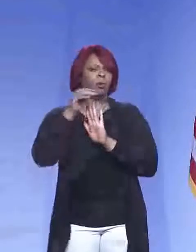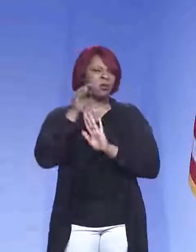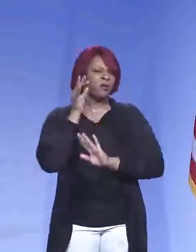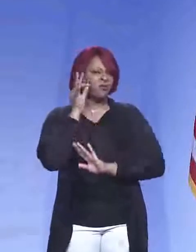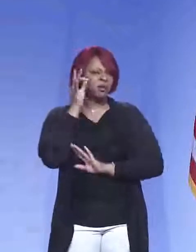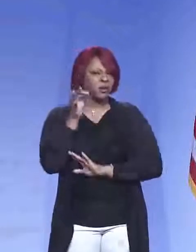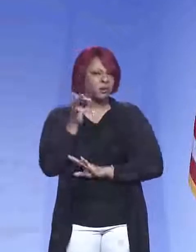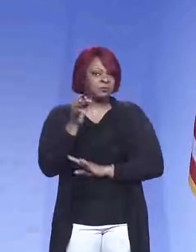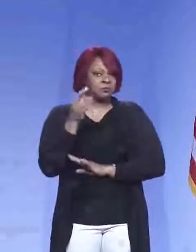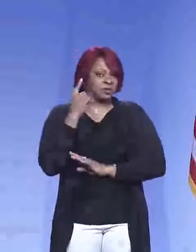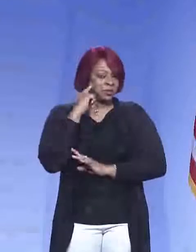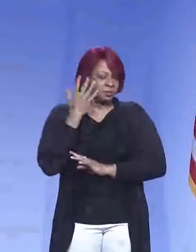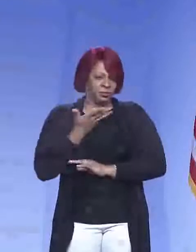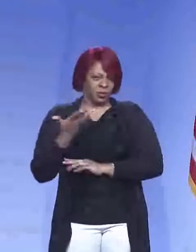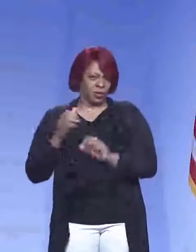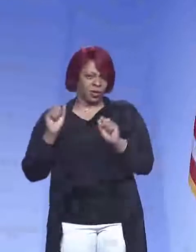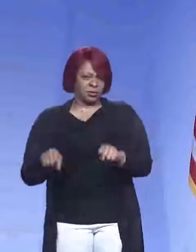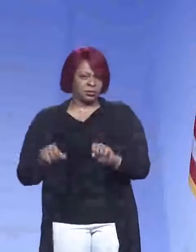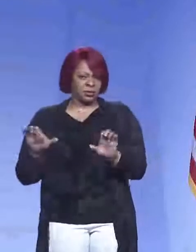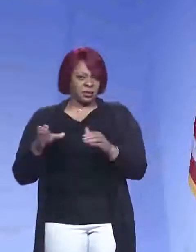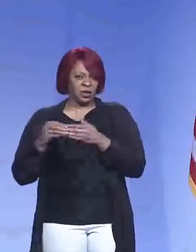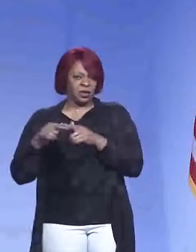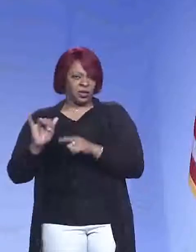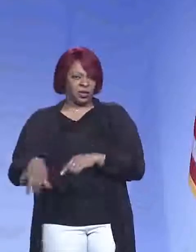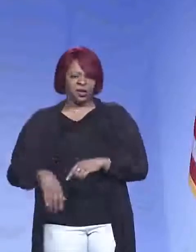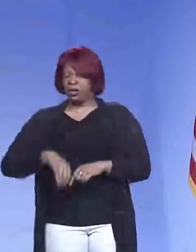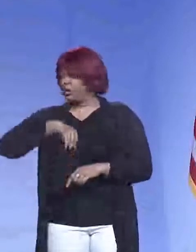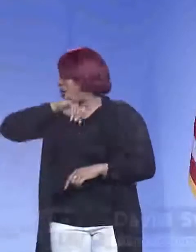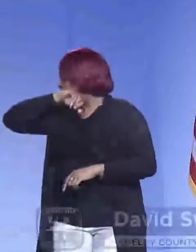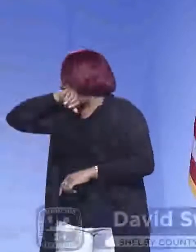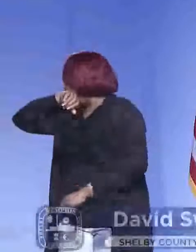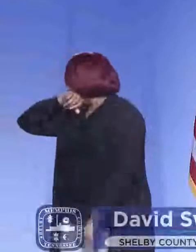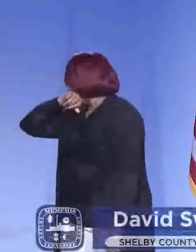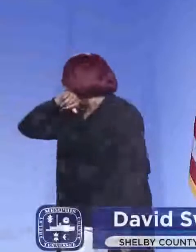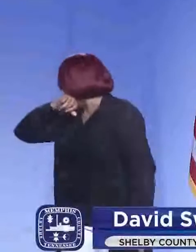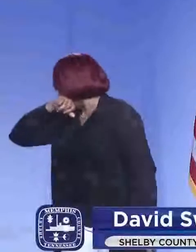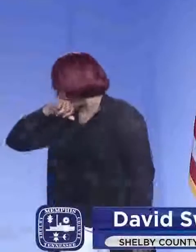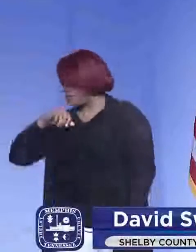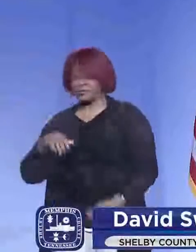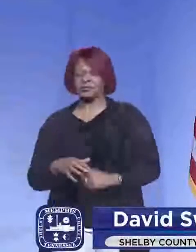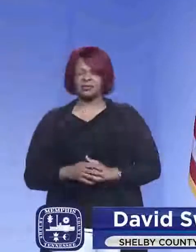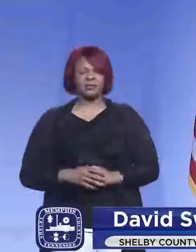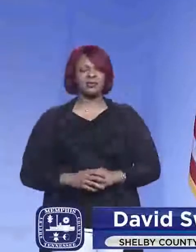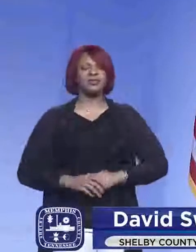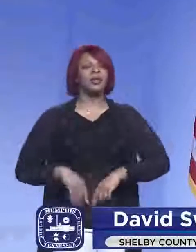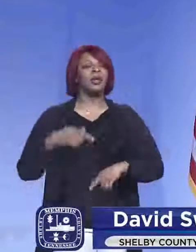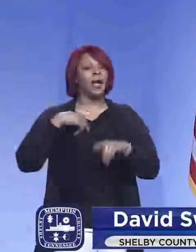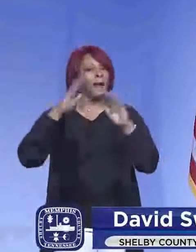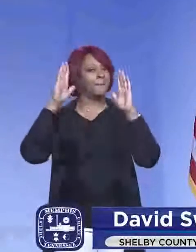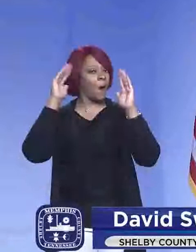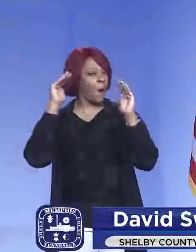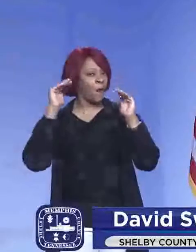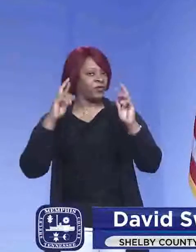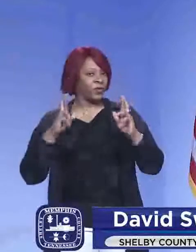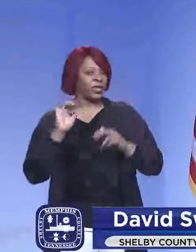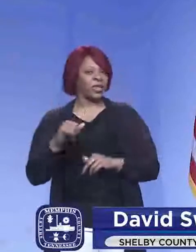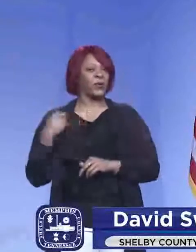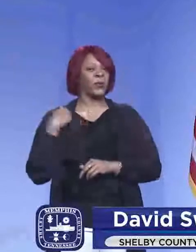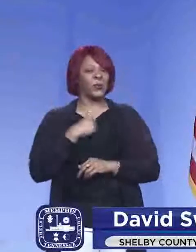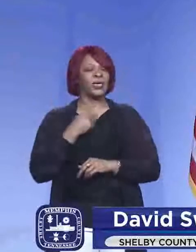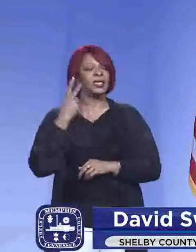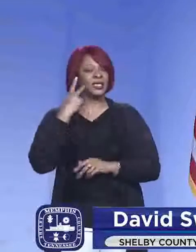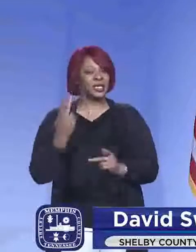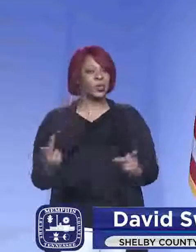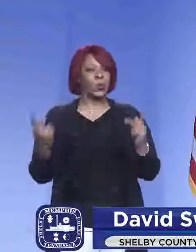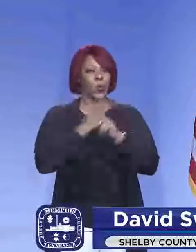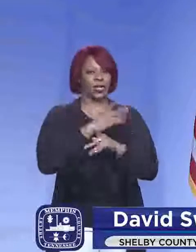And if you think that what could lead to that? Well, thank you for the question. Um, I am very hopeful that we have seen the